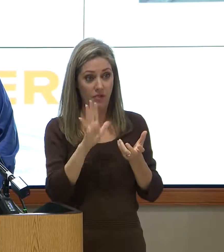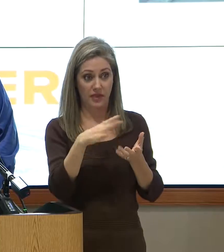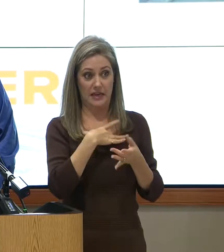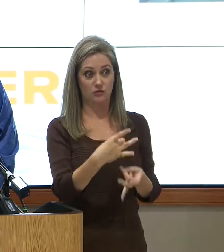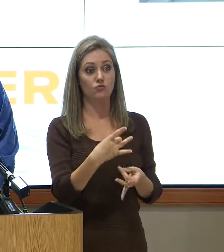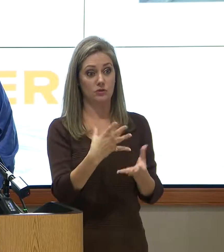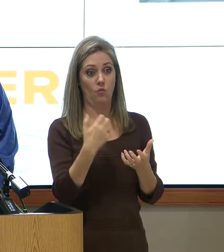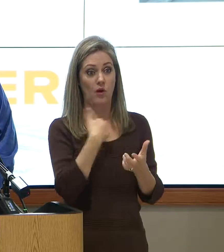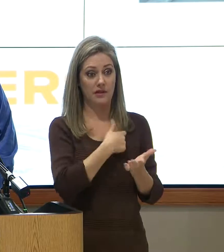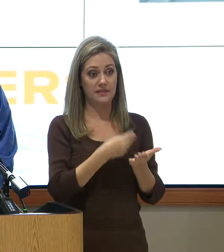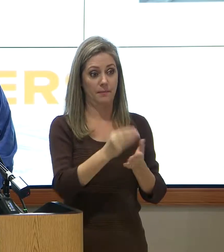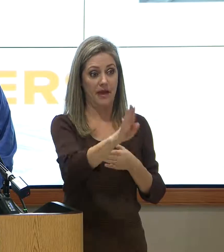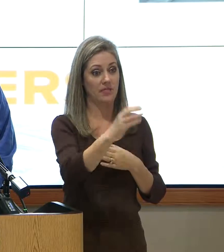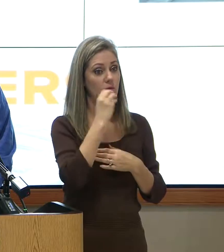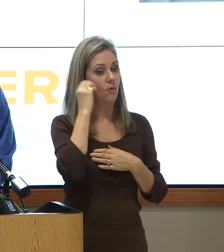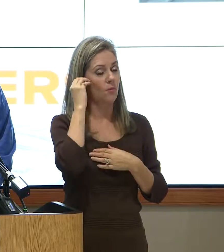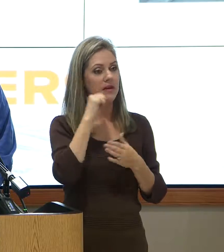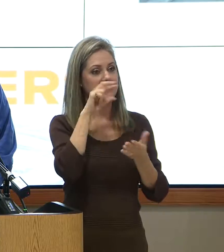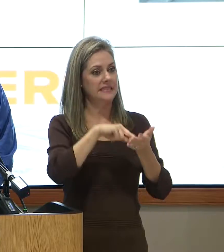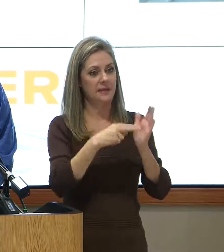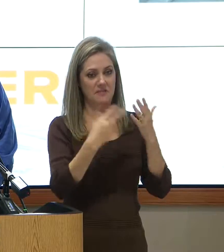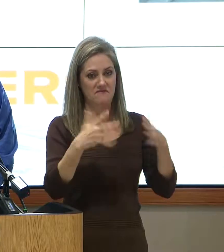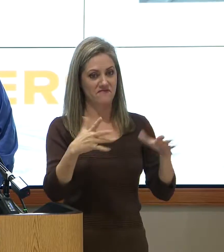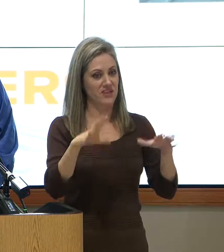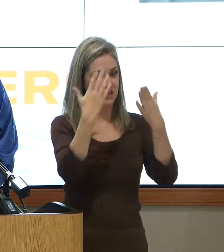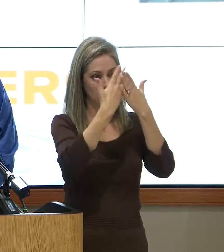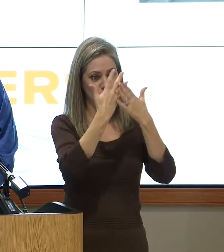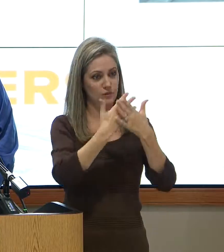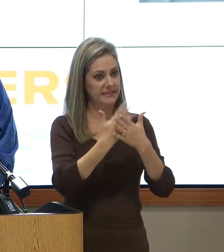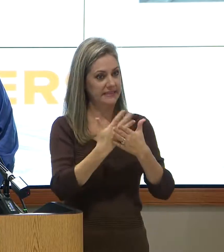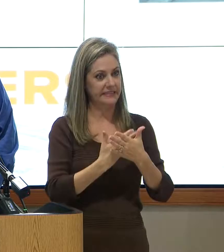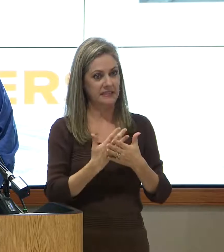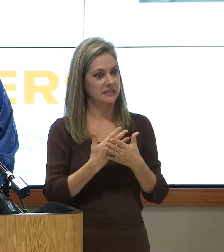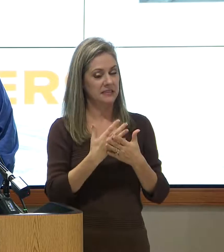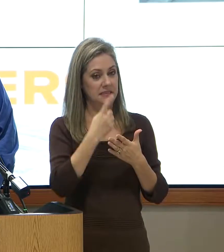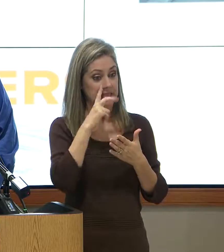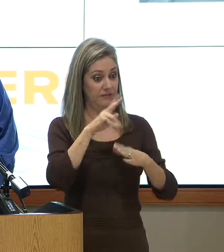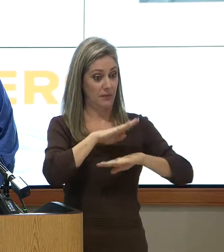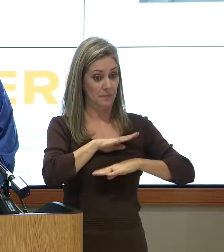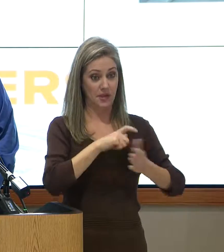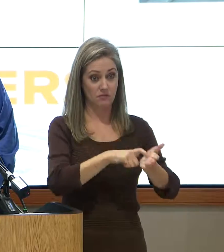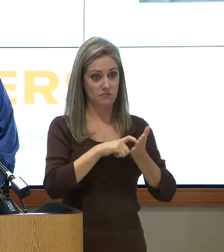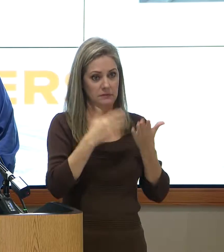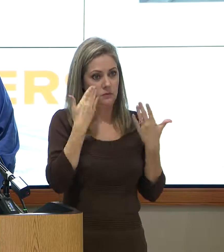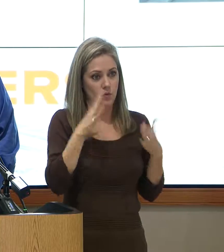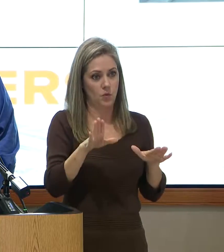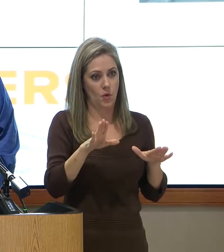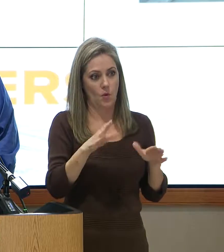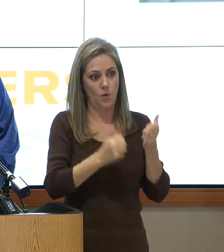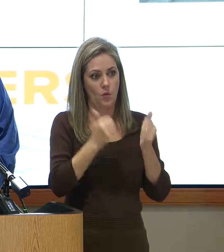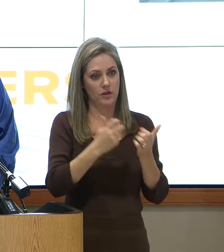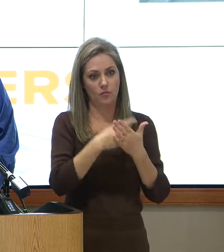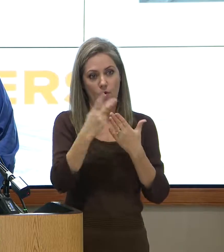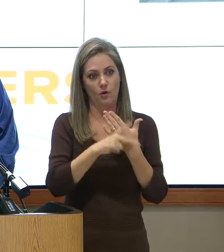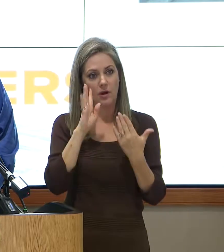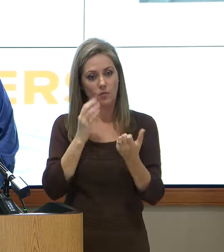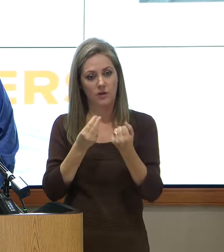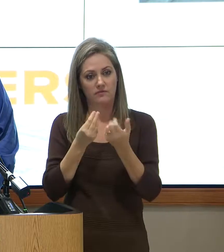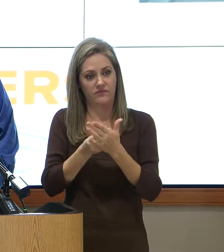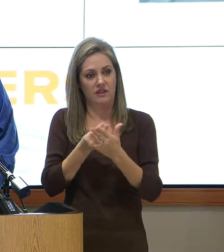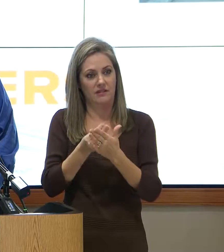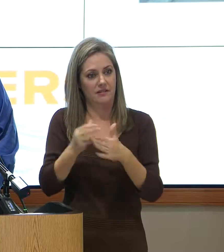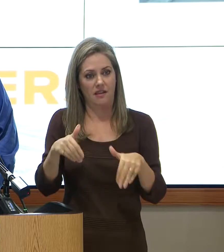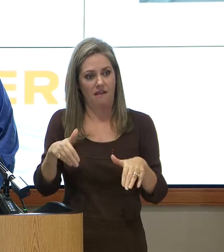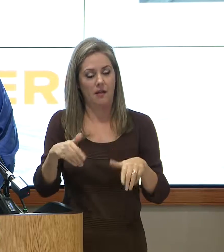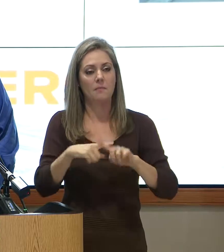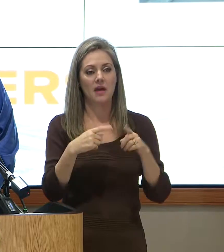of our buyout program. So it doesn't mean that we've screened all those to see if they meet all the criteria because, again, we're waiting to find out what program is going to get funded. But that just